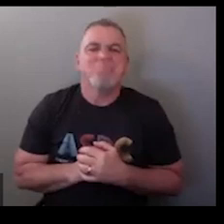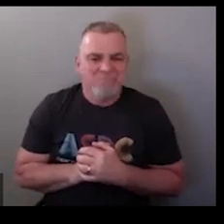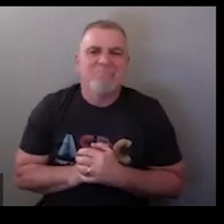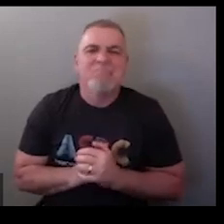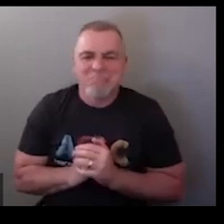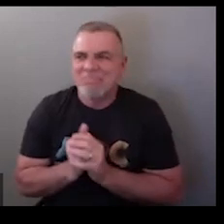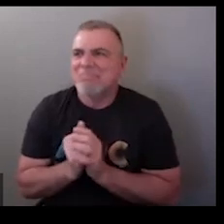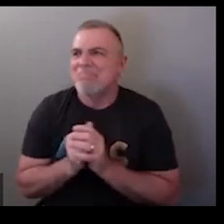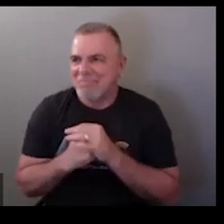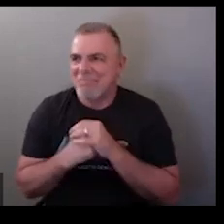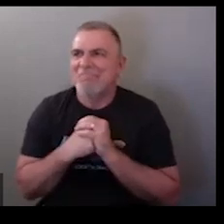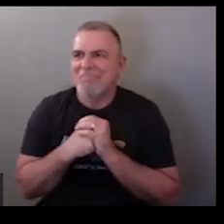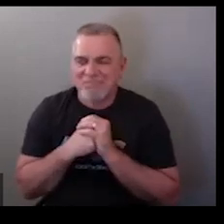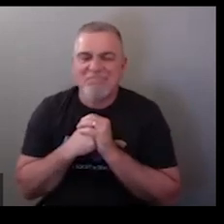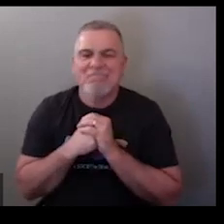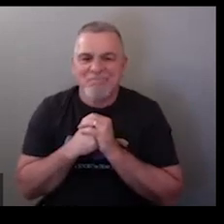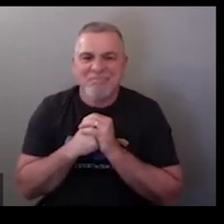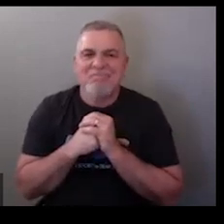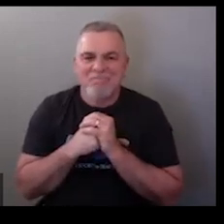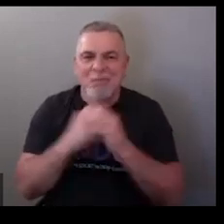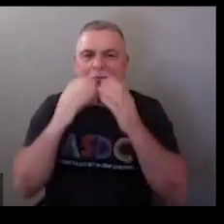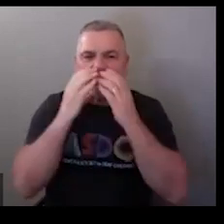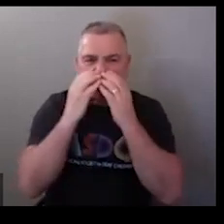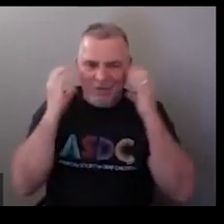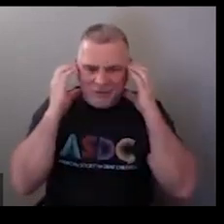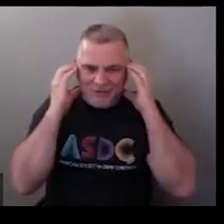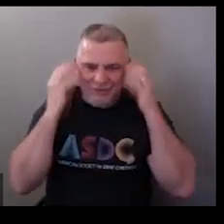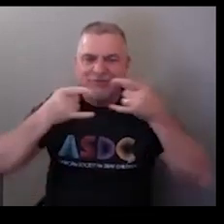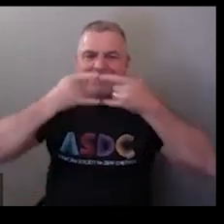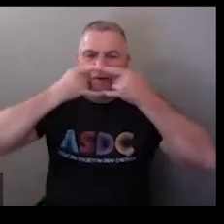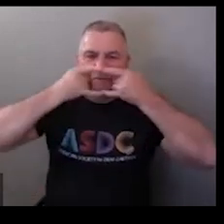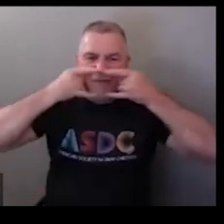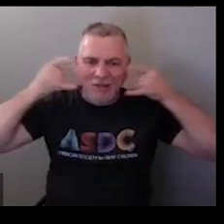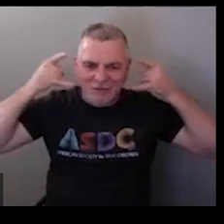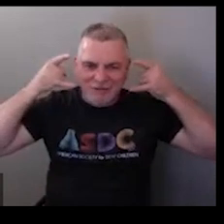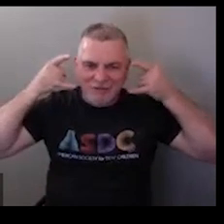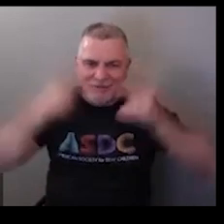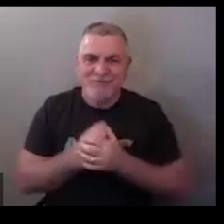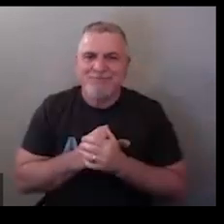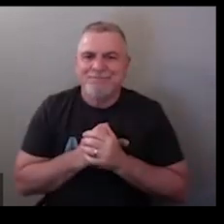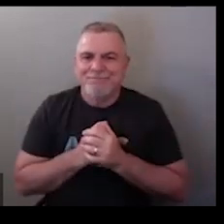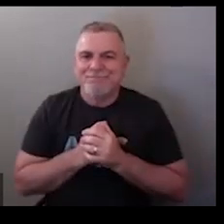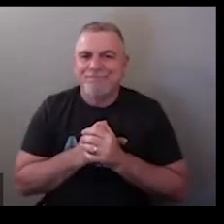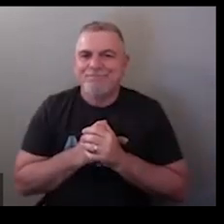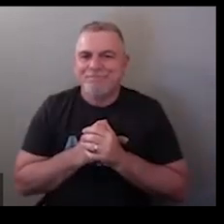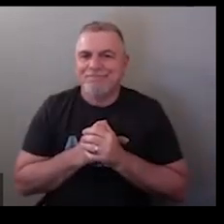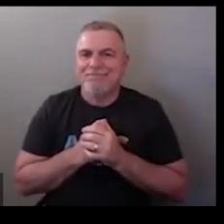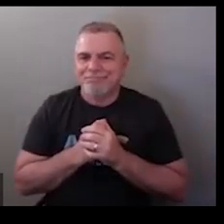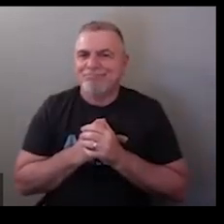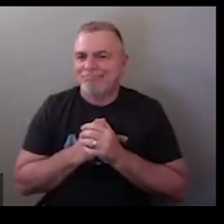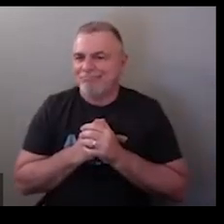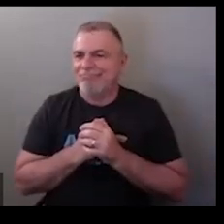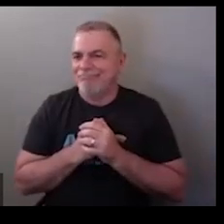you know people are getting a little bit more specific and more detailed so mask or mask like this